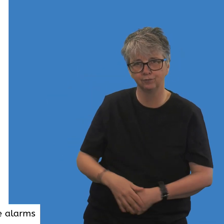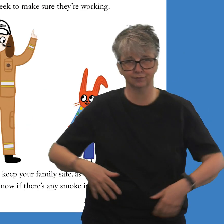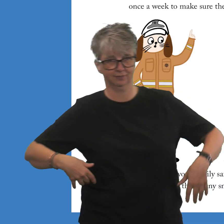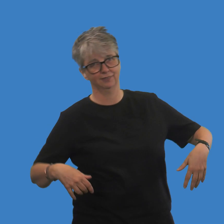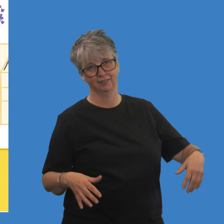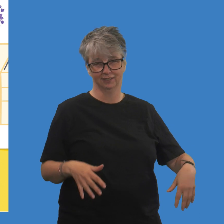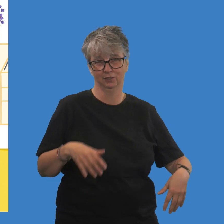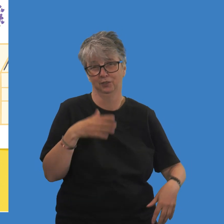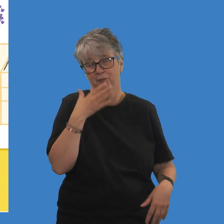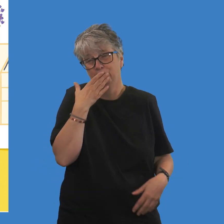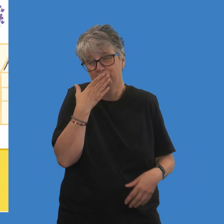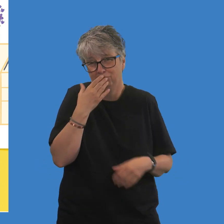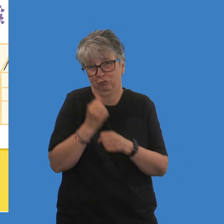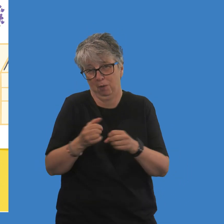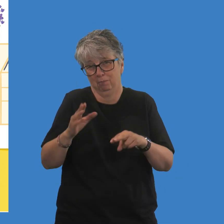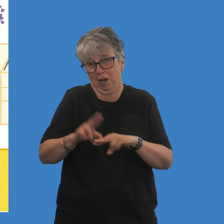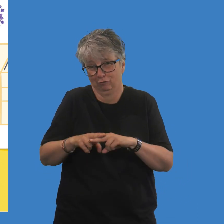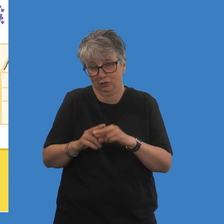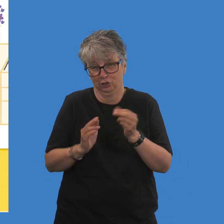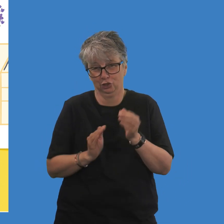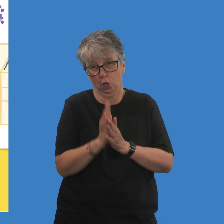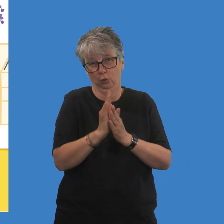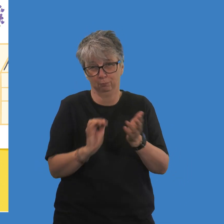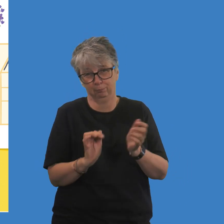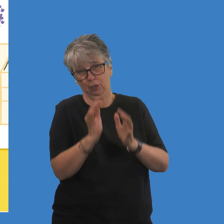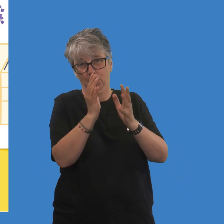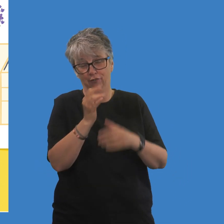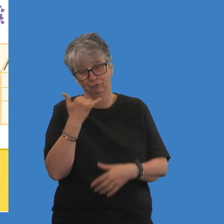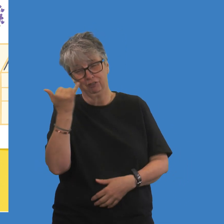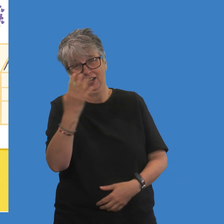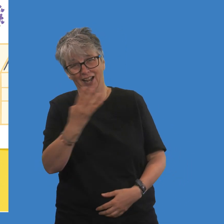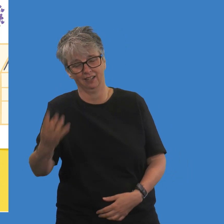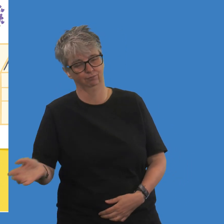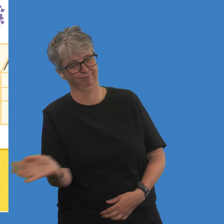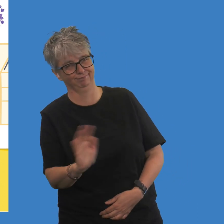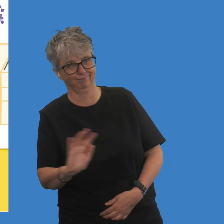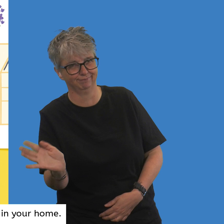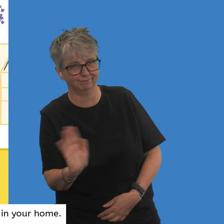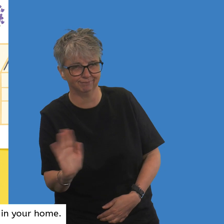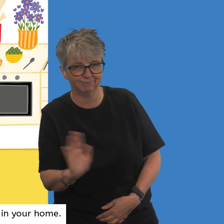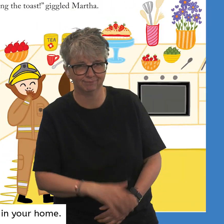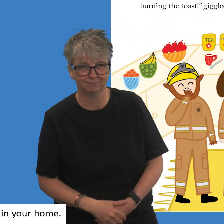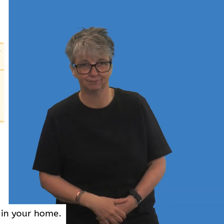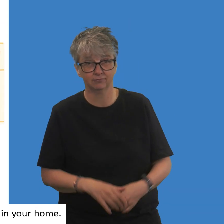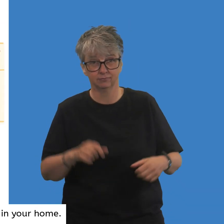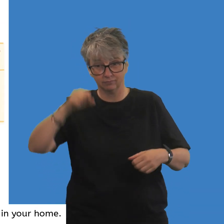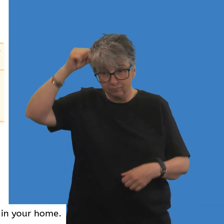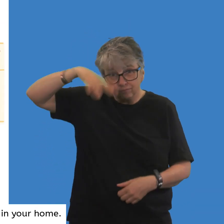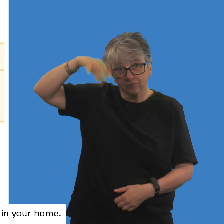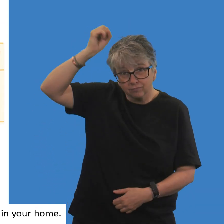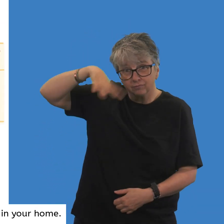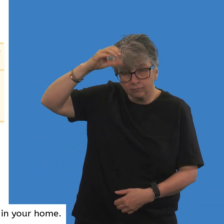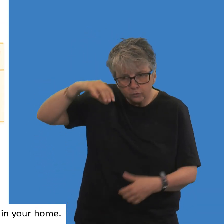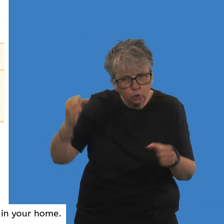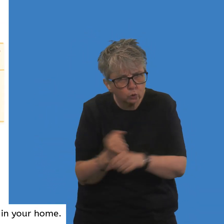alarms once a week to make sure they're working. This will help to keep your family safe, as working smoke alarms